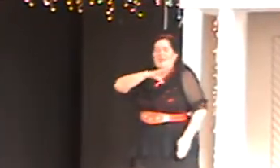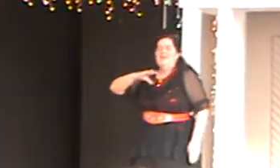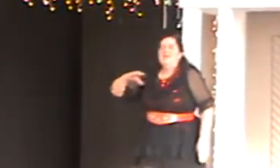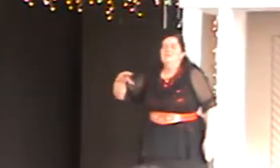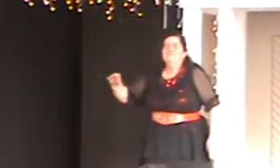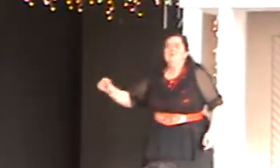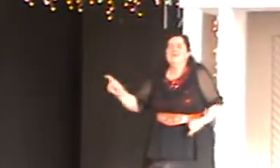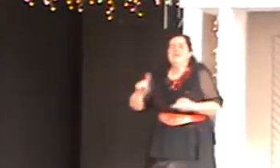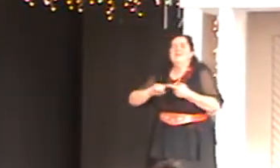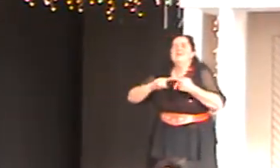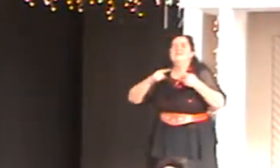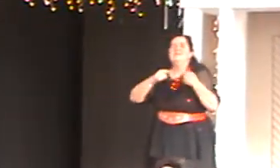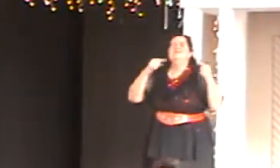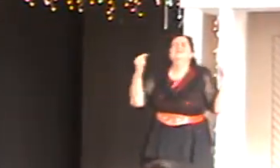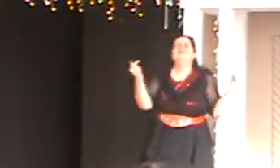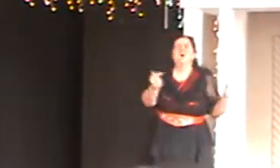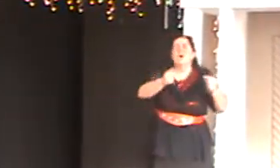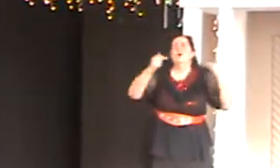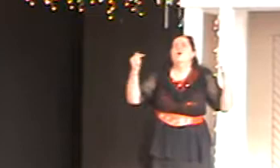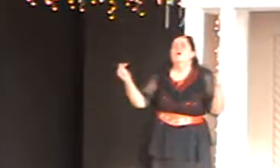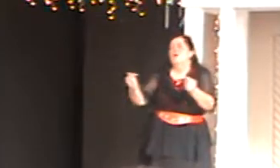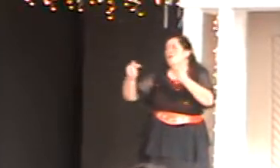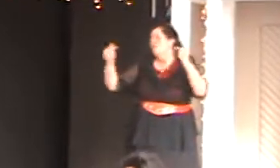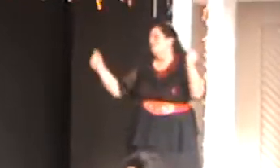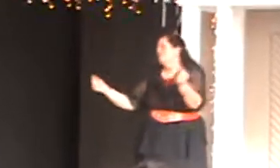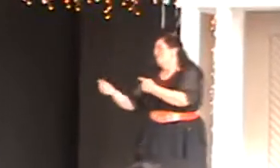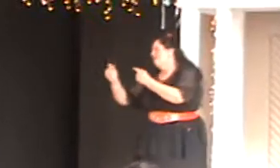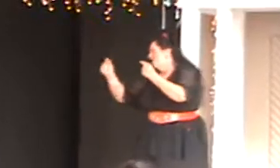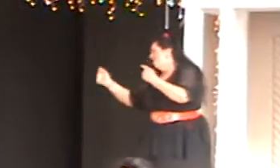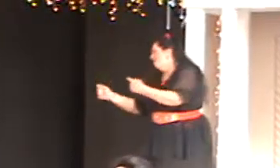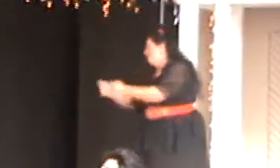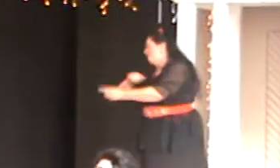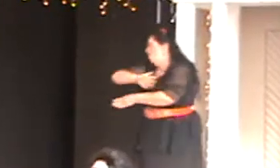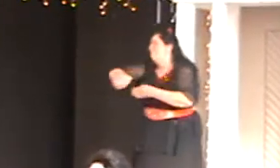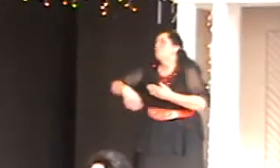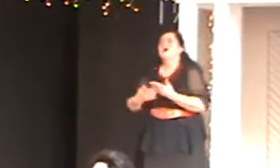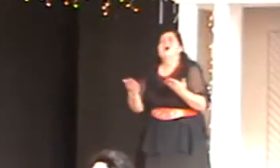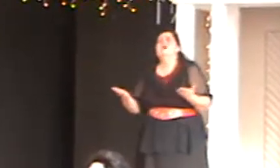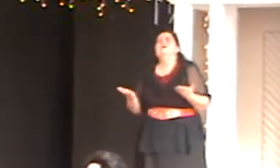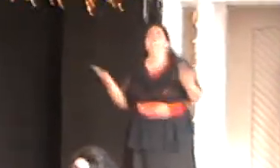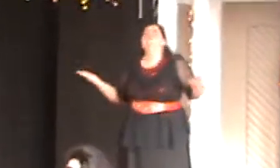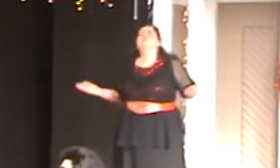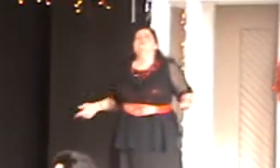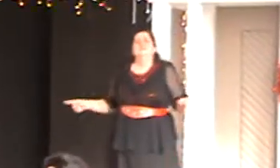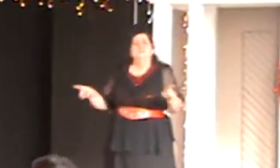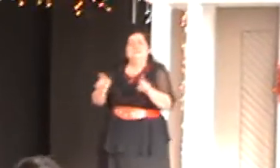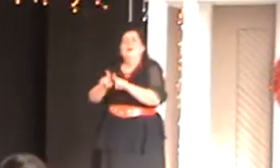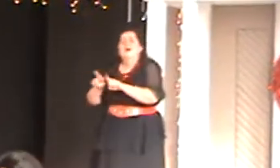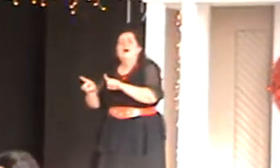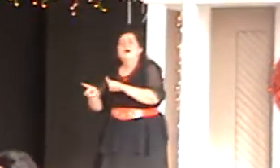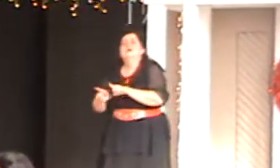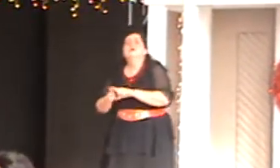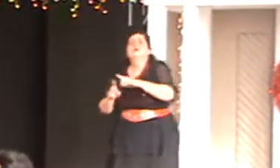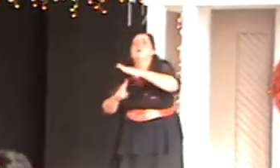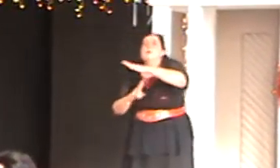If pain is on the ground, Like a